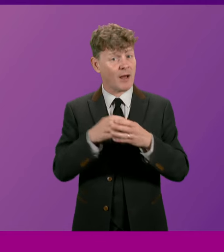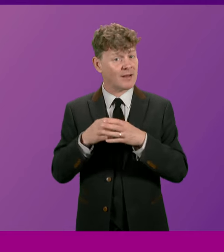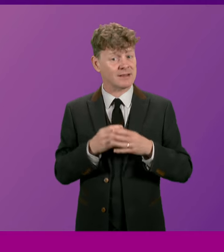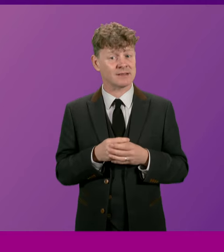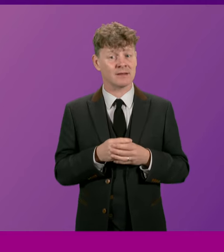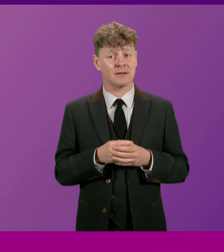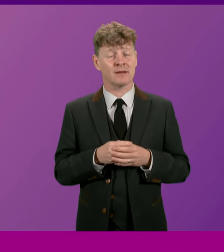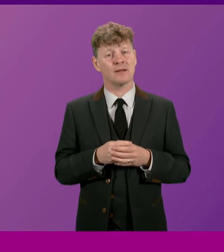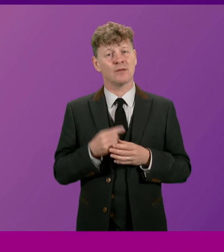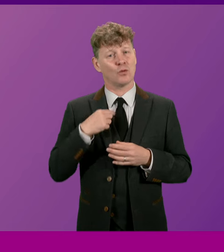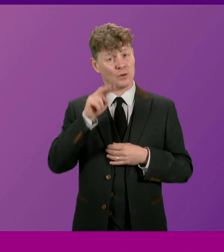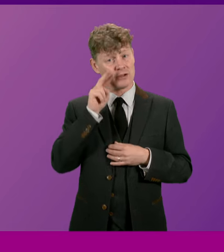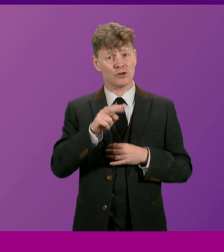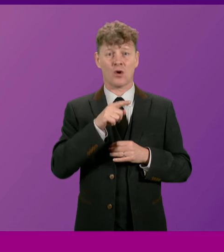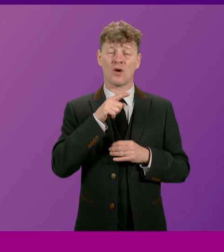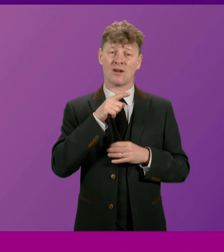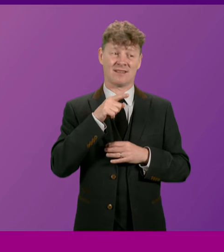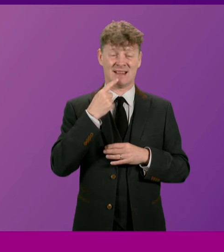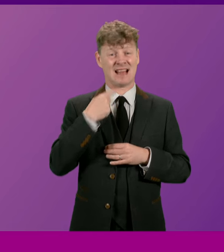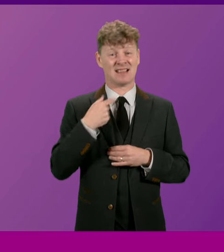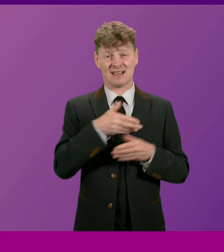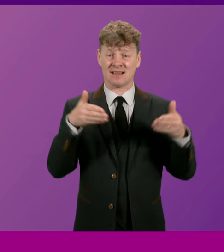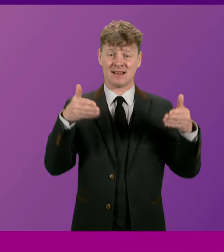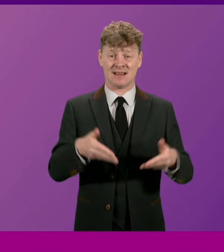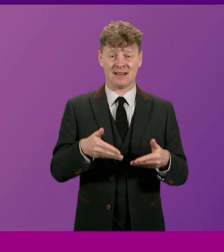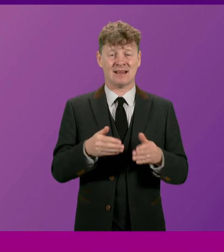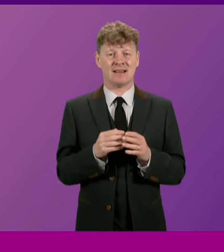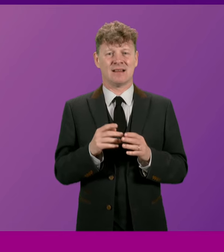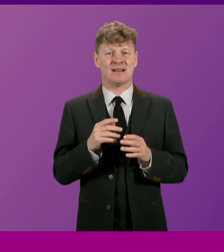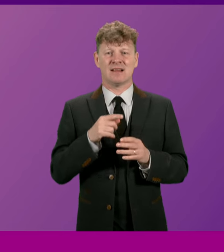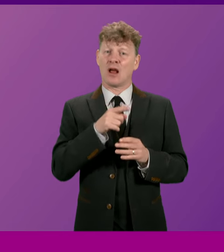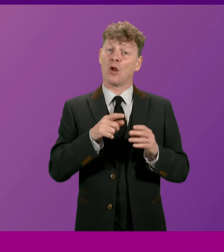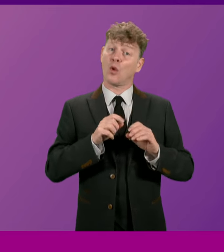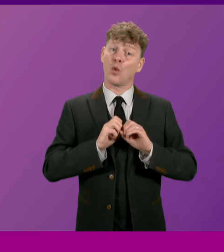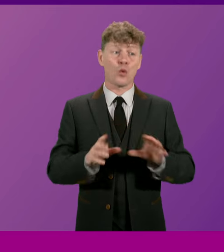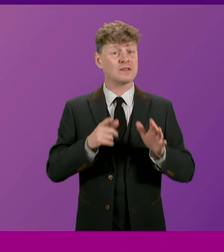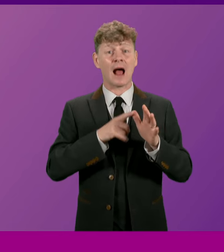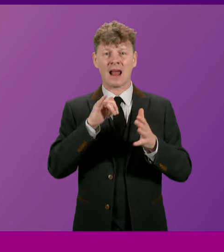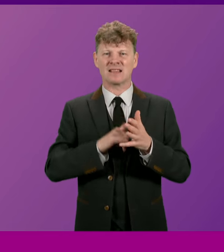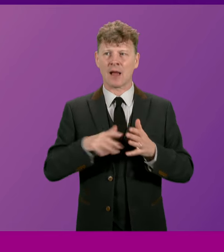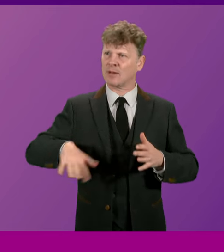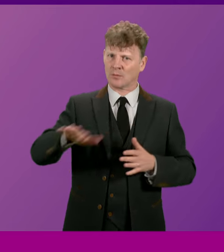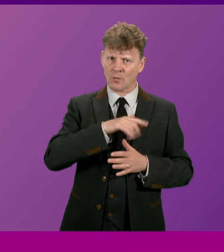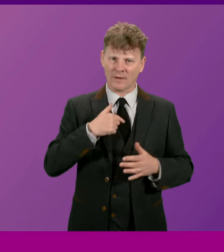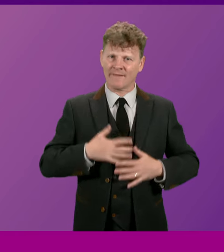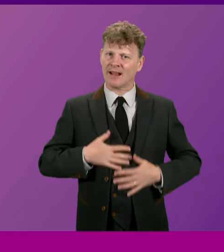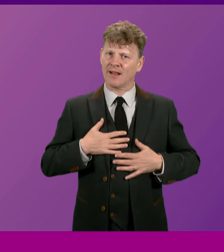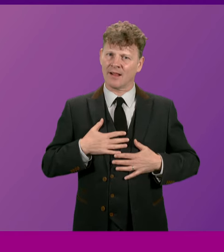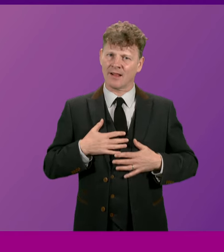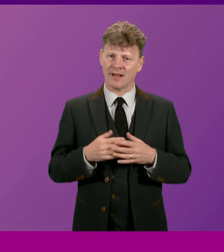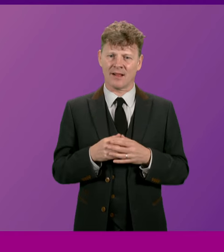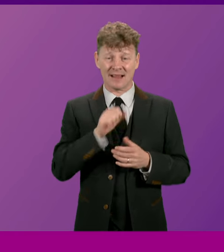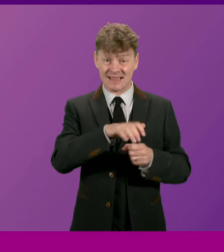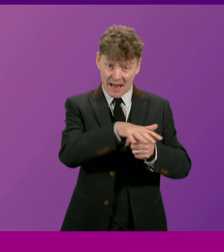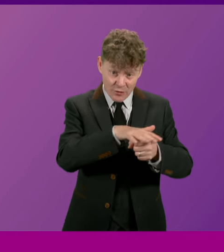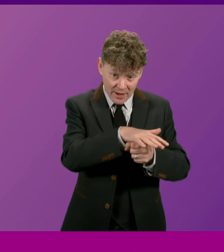as we saw yesterday at his poignant send-off in his beloved Stricken, the loss of Alex Salmond has been felt keenly by people in his own